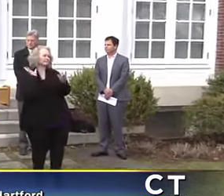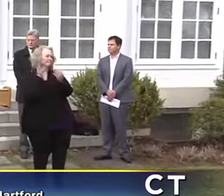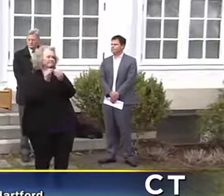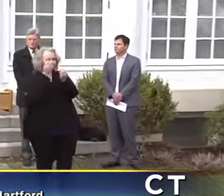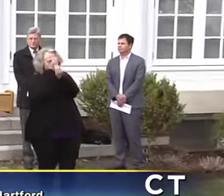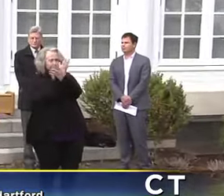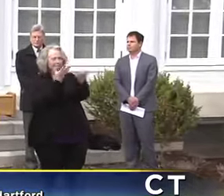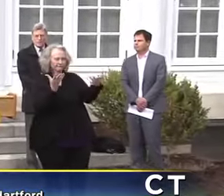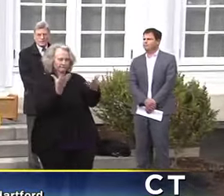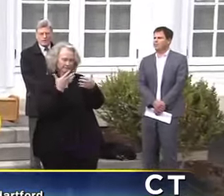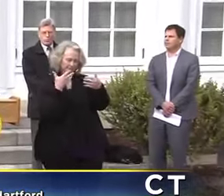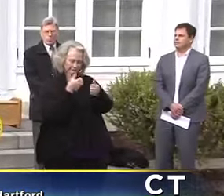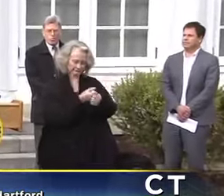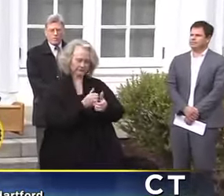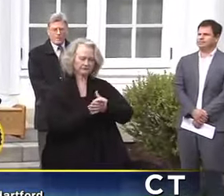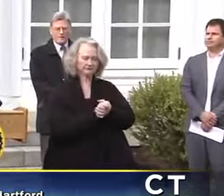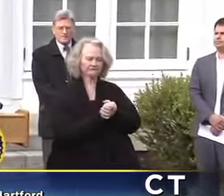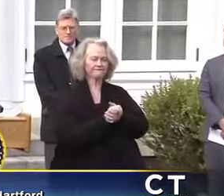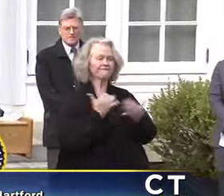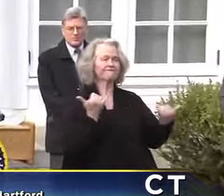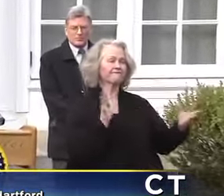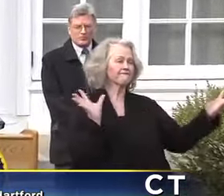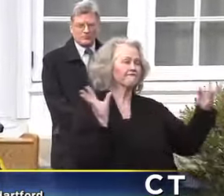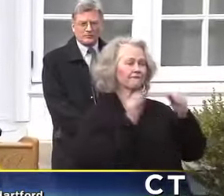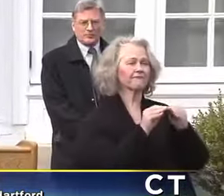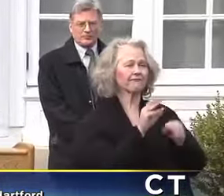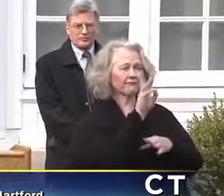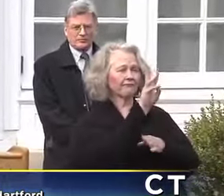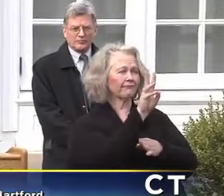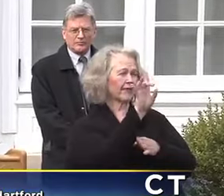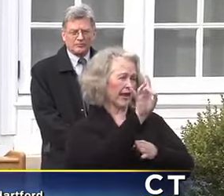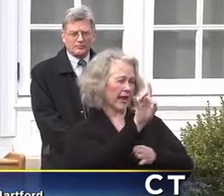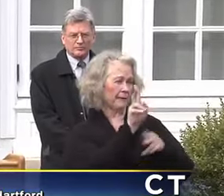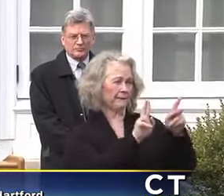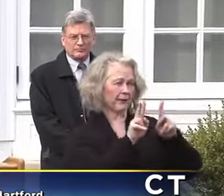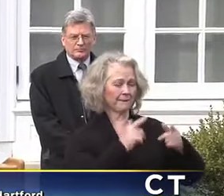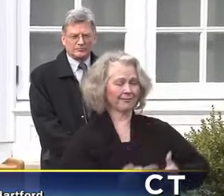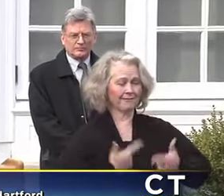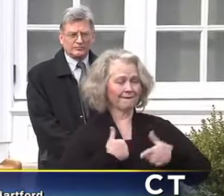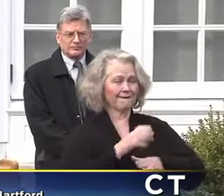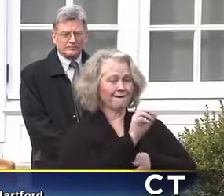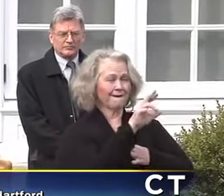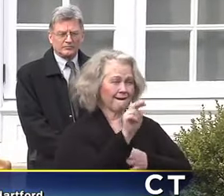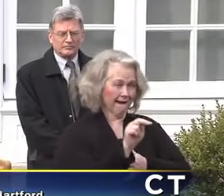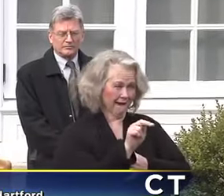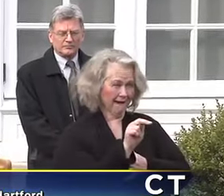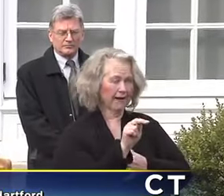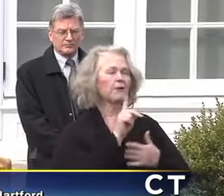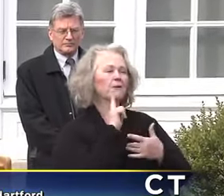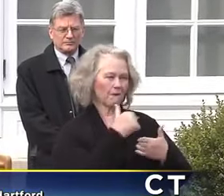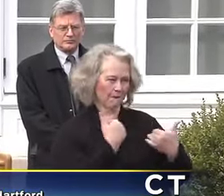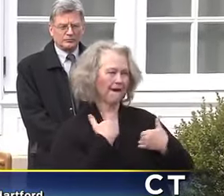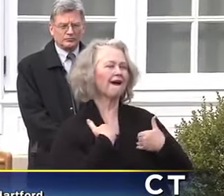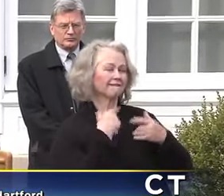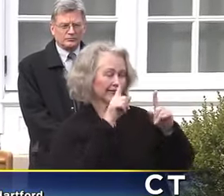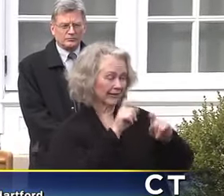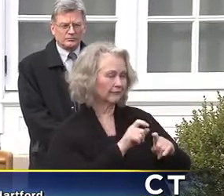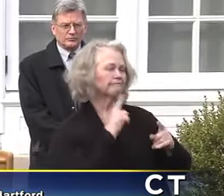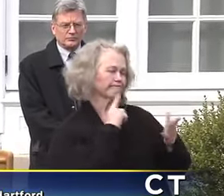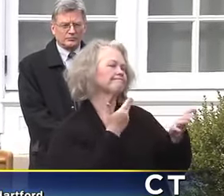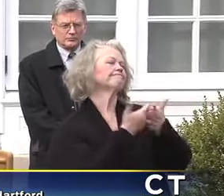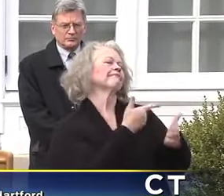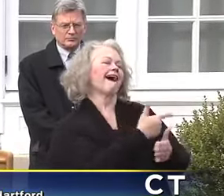We now have 68 Connecticut residents who have tested positive for COVID-19.